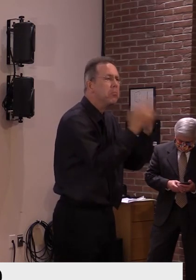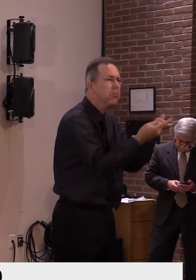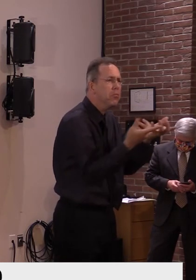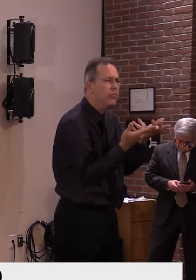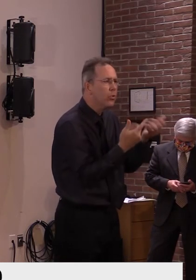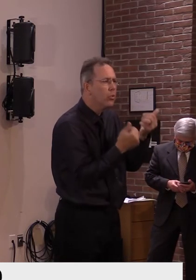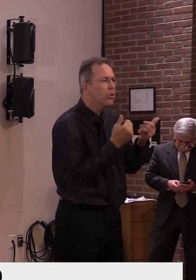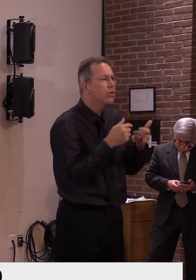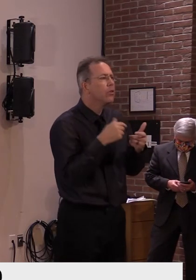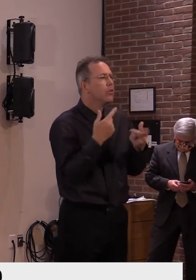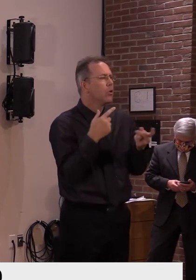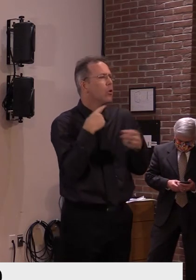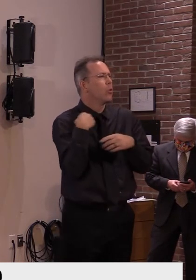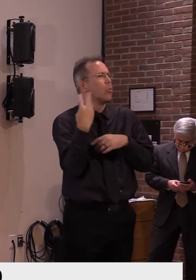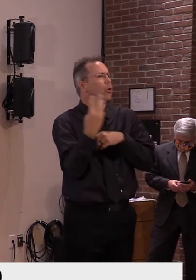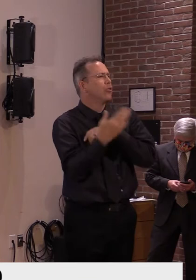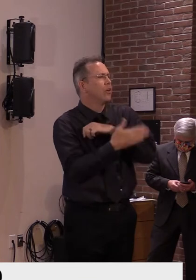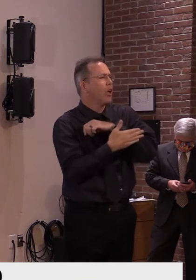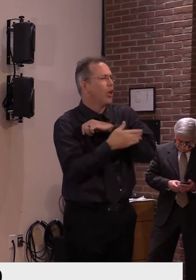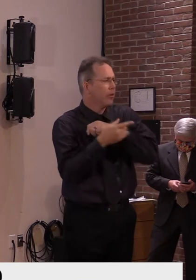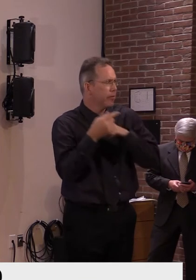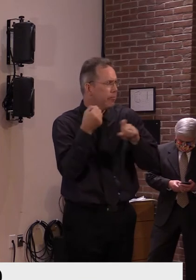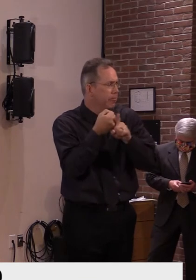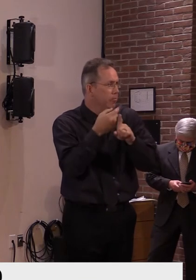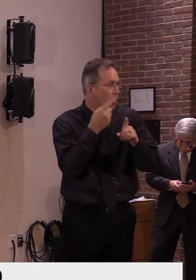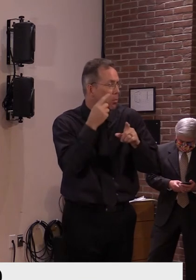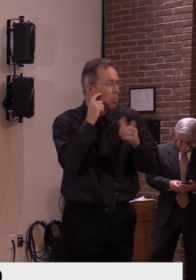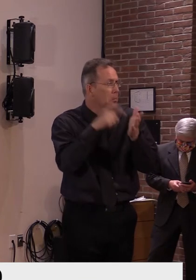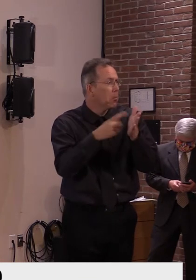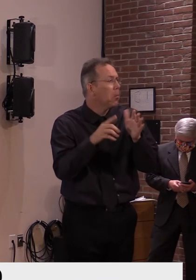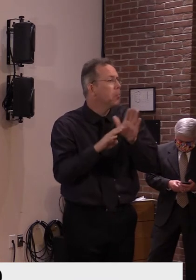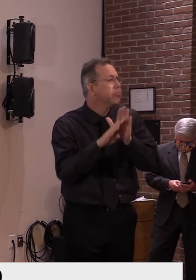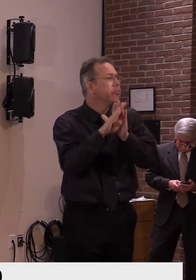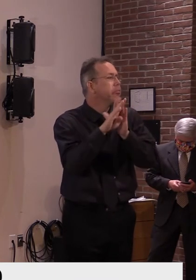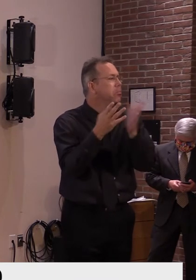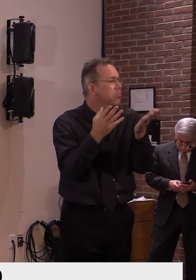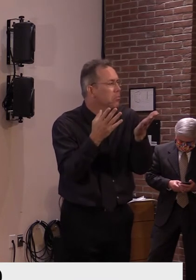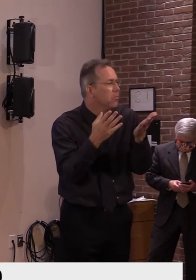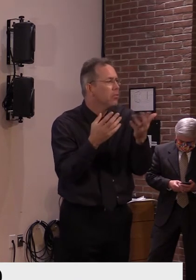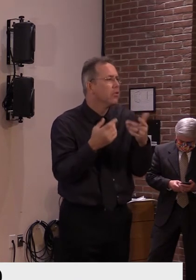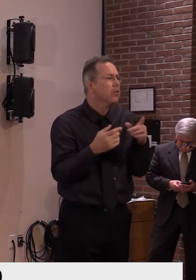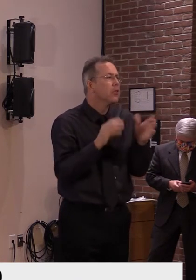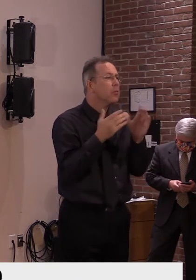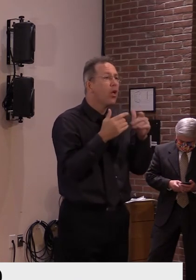have been recently. But other than that, it's, uh, you know, relatively spread out through the state.